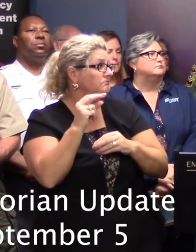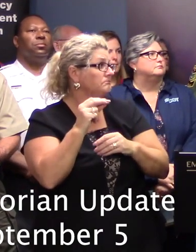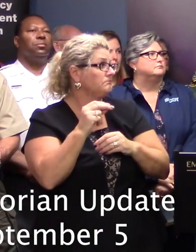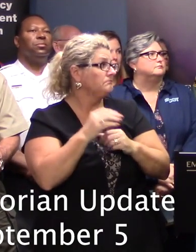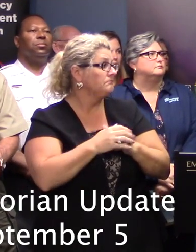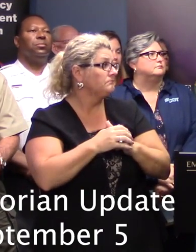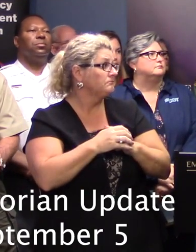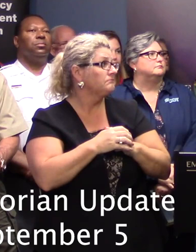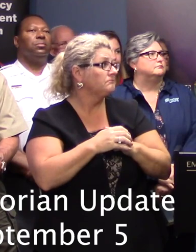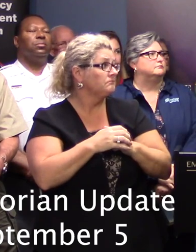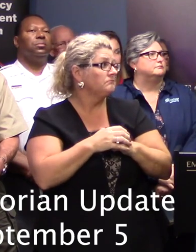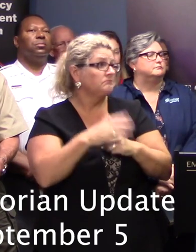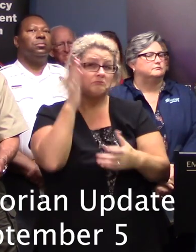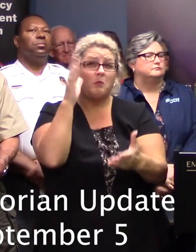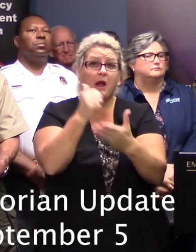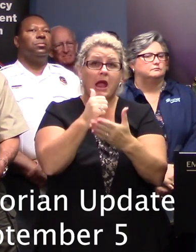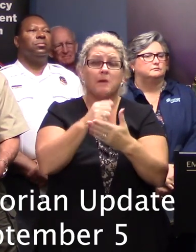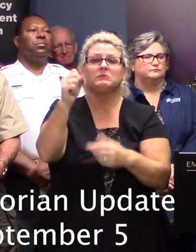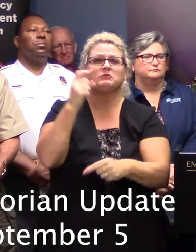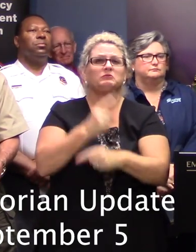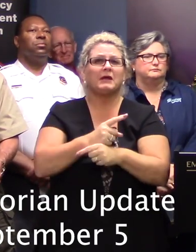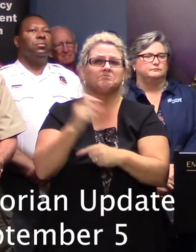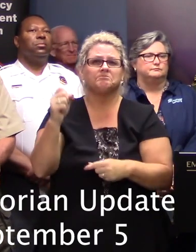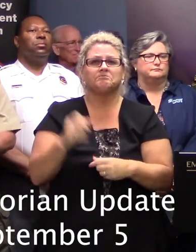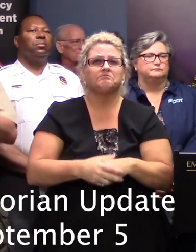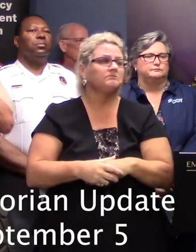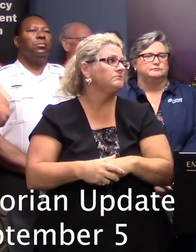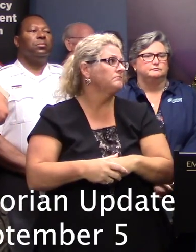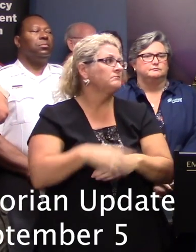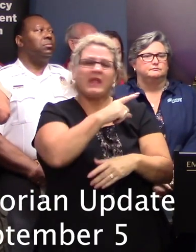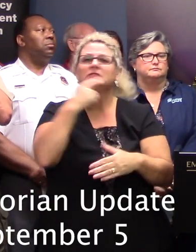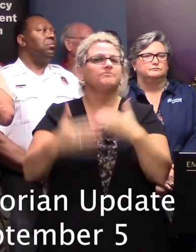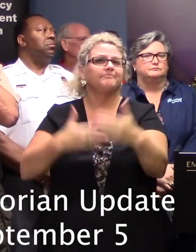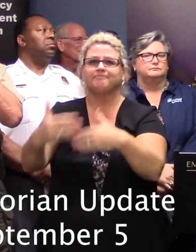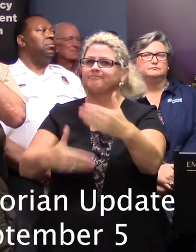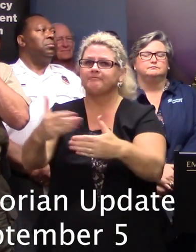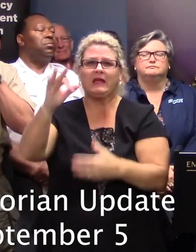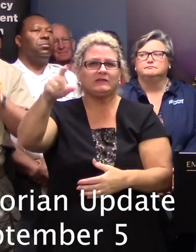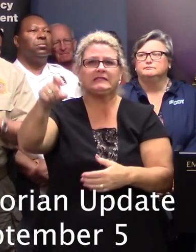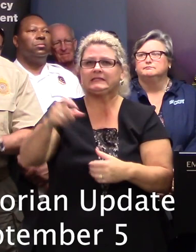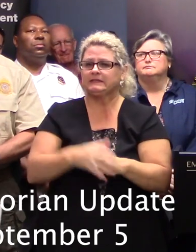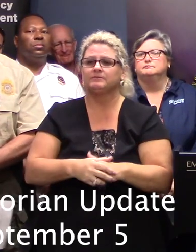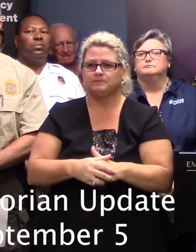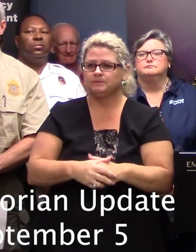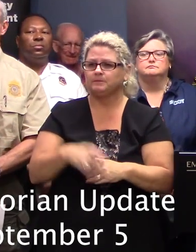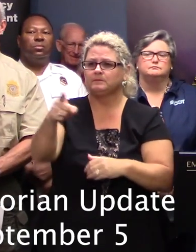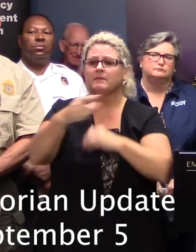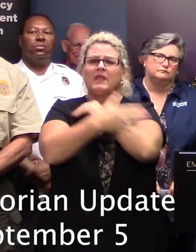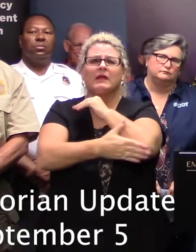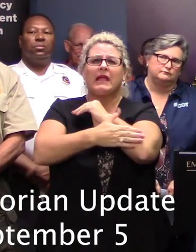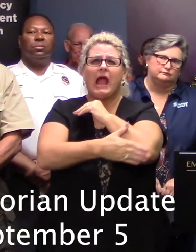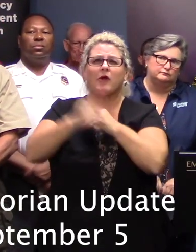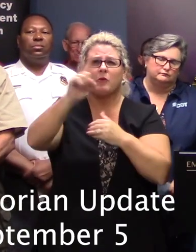response down there coming up here but that pretty much makes sense I think process in motion yeah process in motion in the counties where the